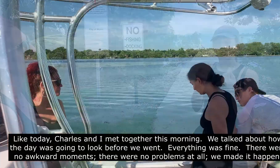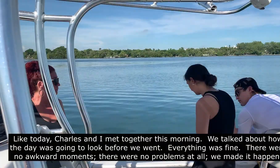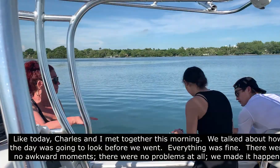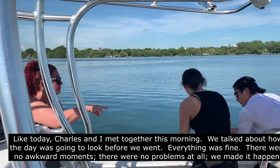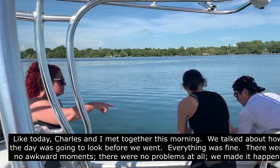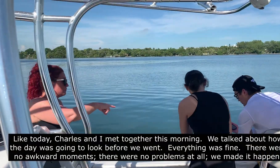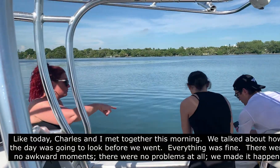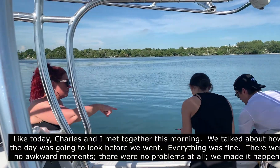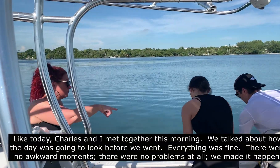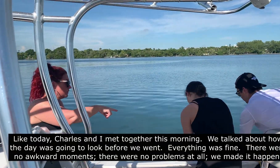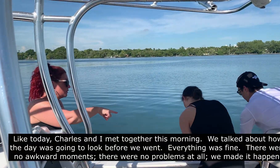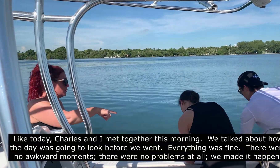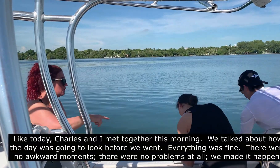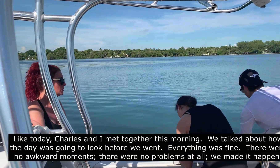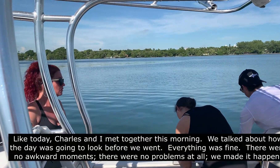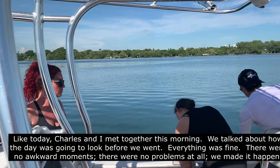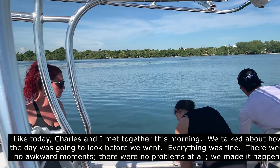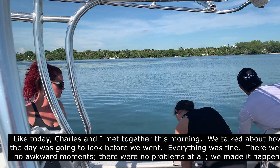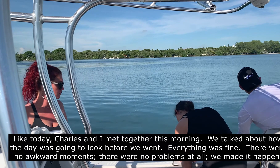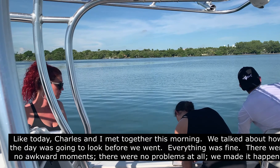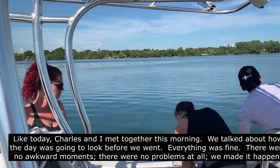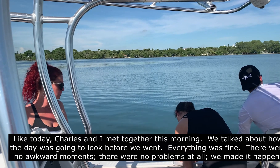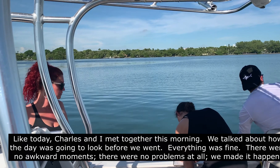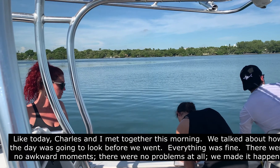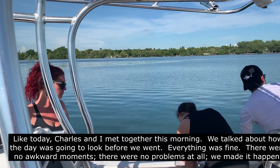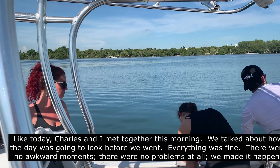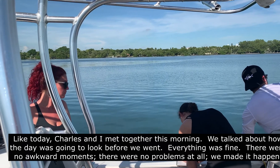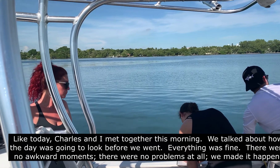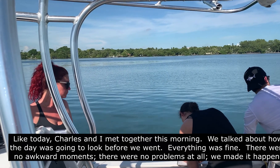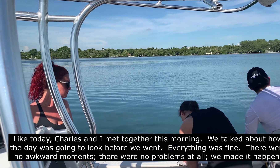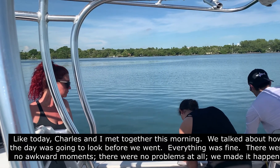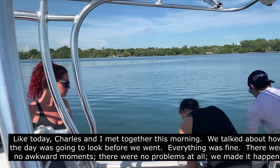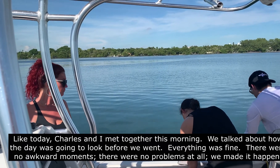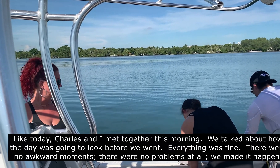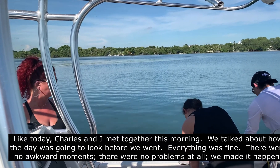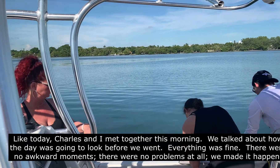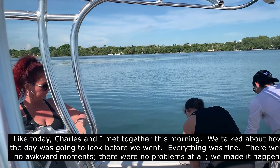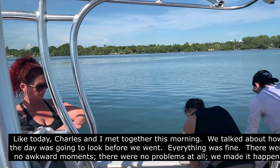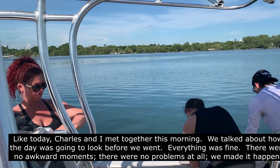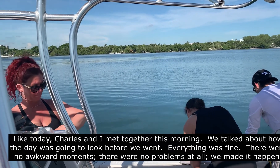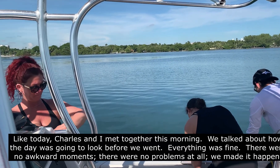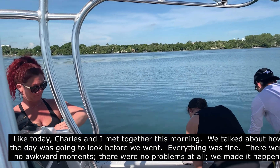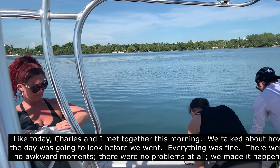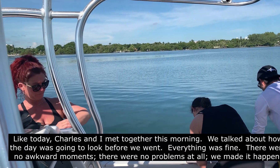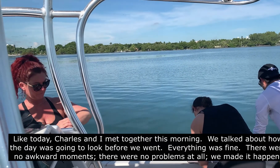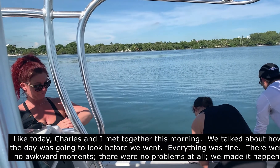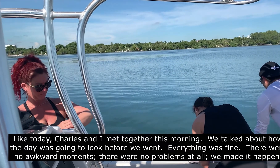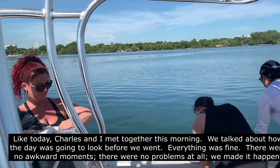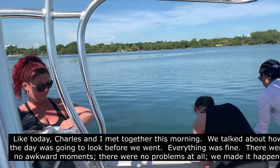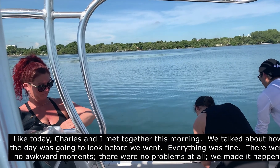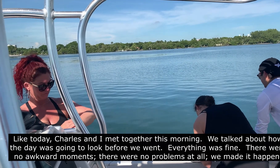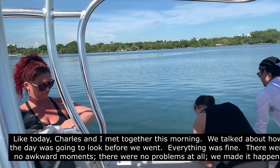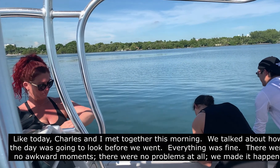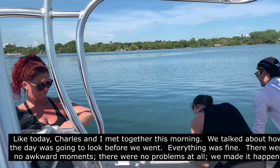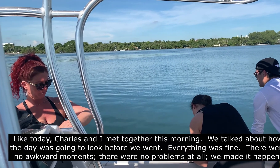morning. We talked about how the day was going to look before we went. Everything was fine. There was no awkward moments. There was no problems at all. We made it happen.